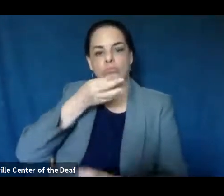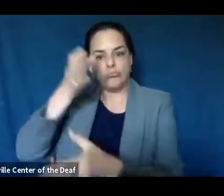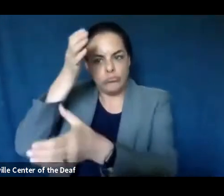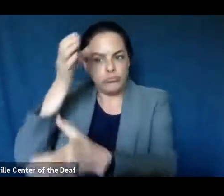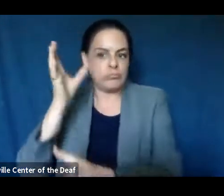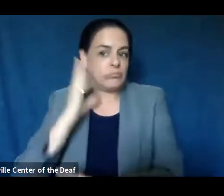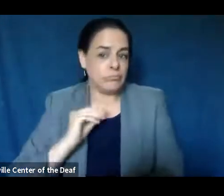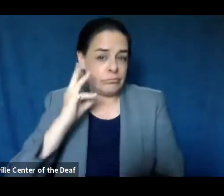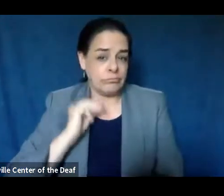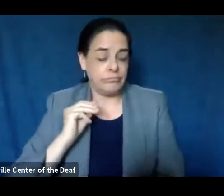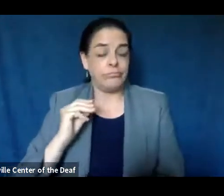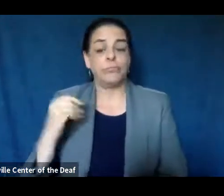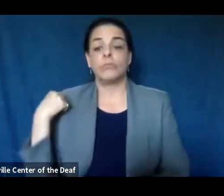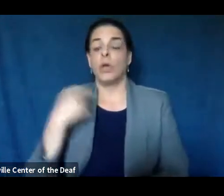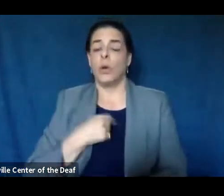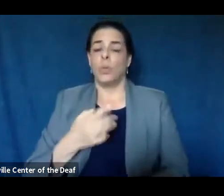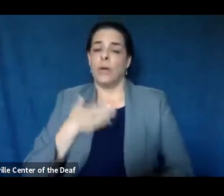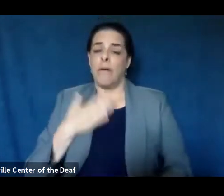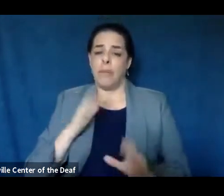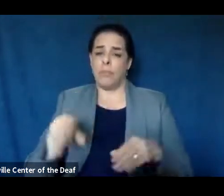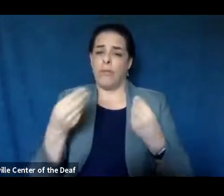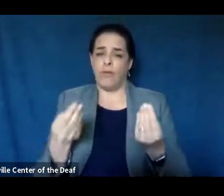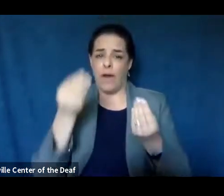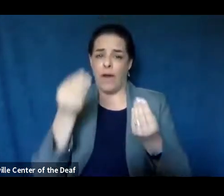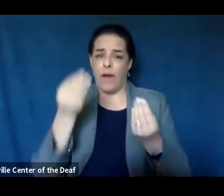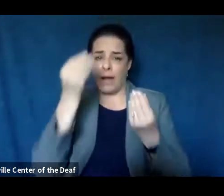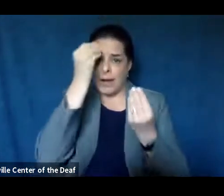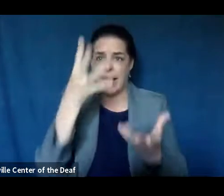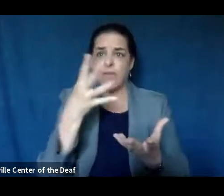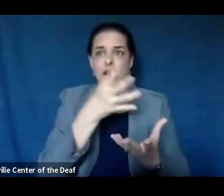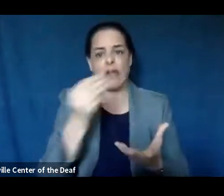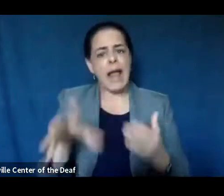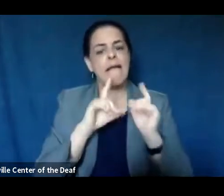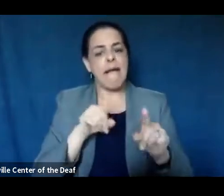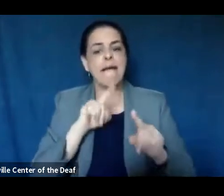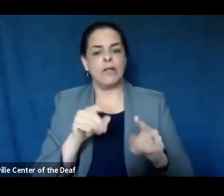provide information and answer additional questions during this format.